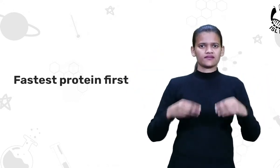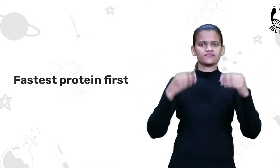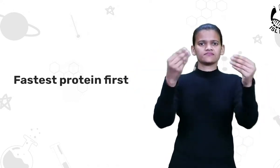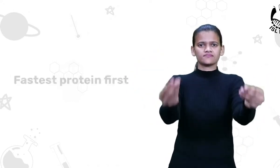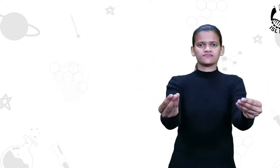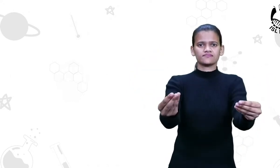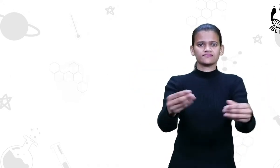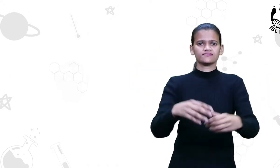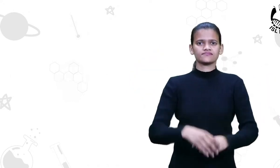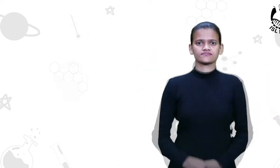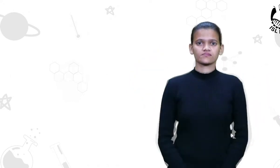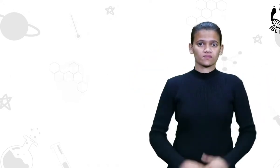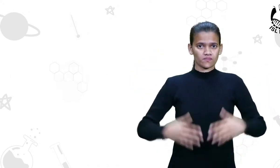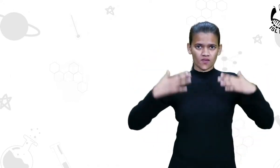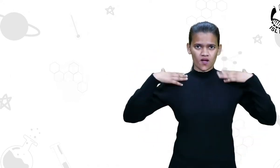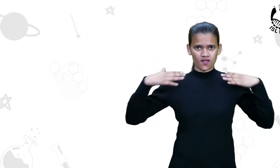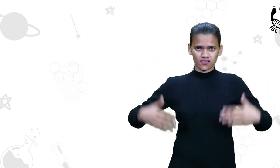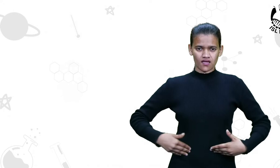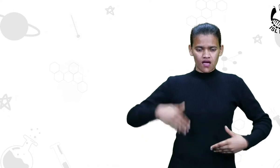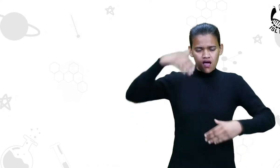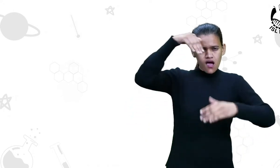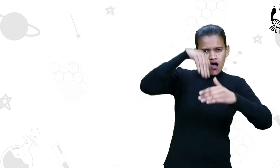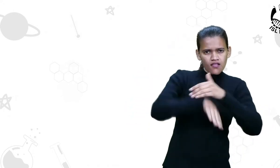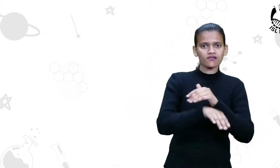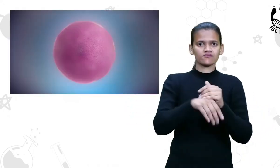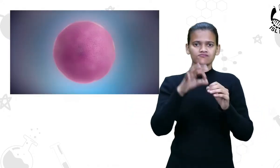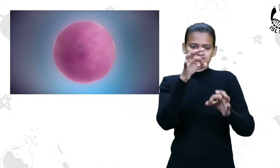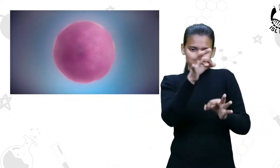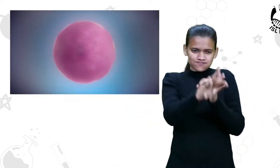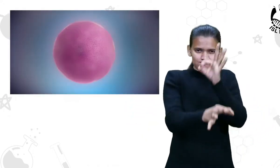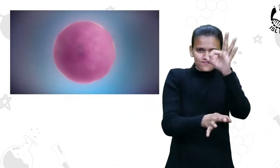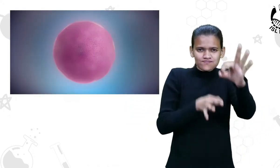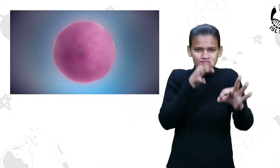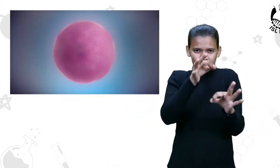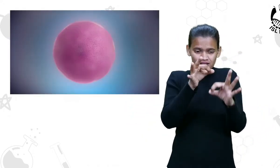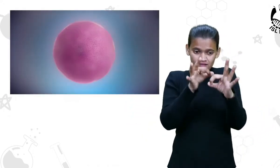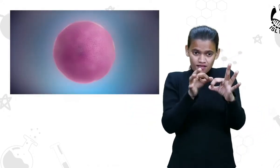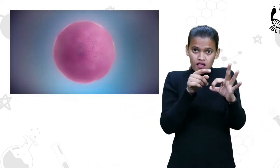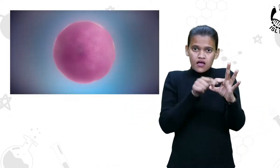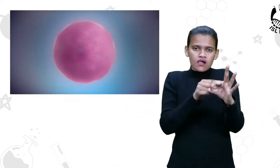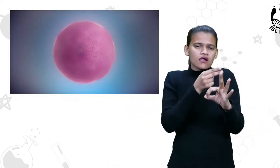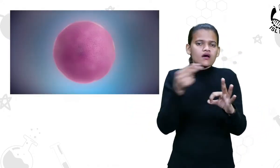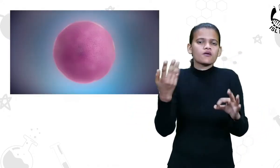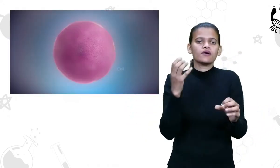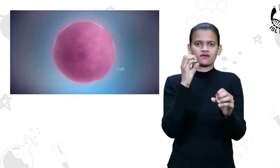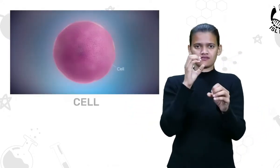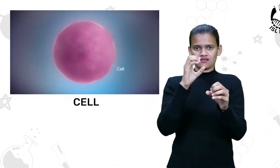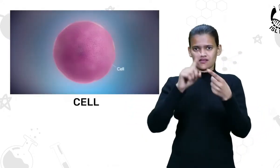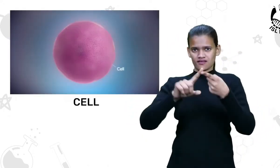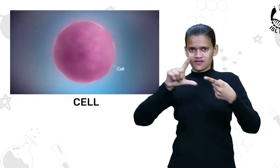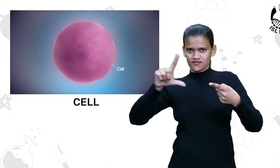Let me explain it to you. A cell is the basic unit of life.